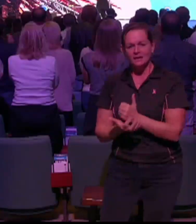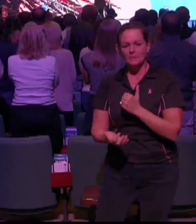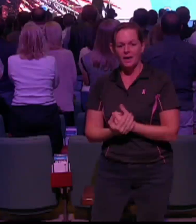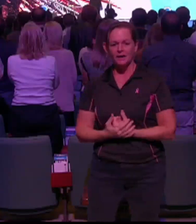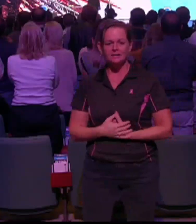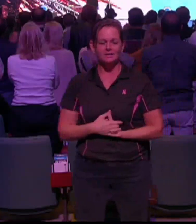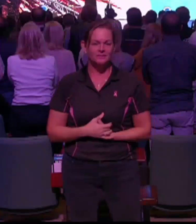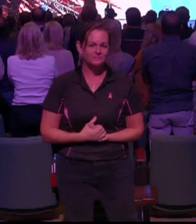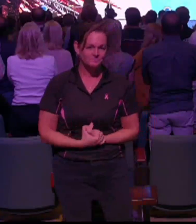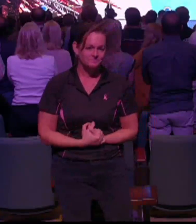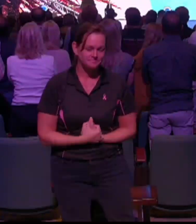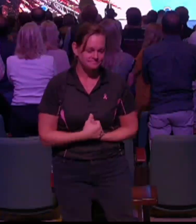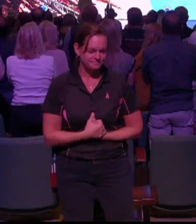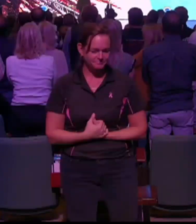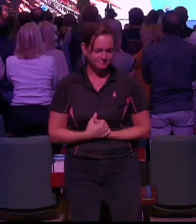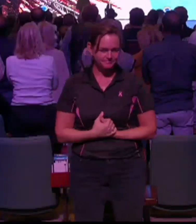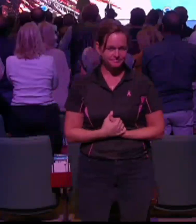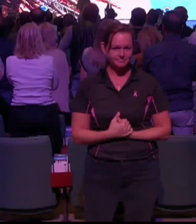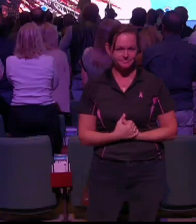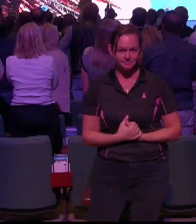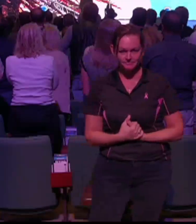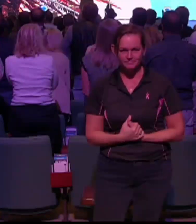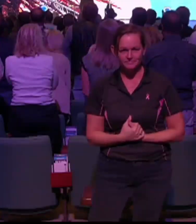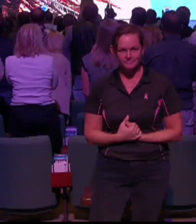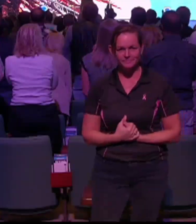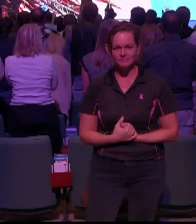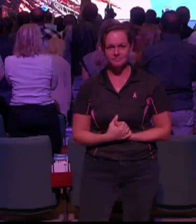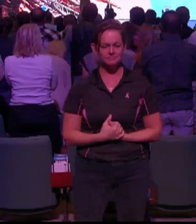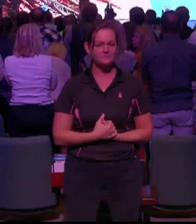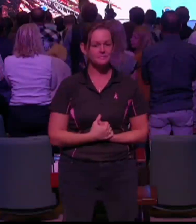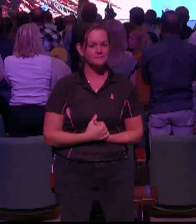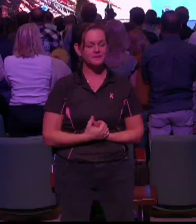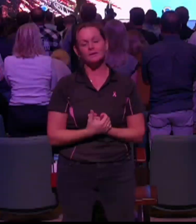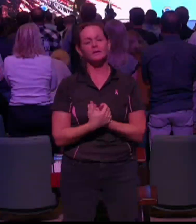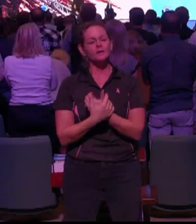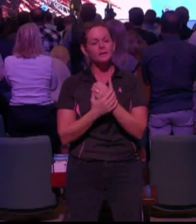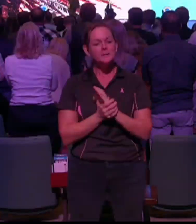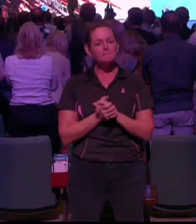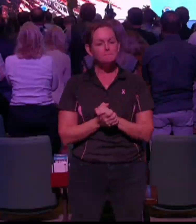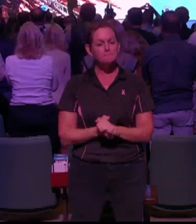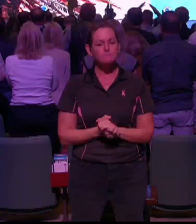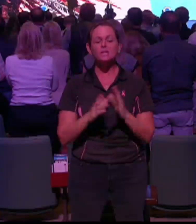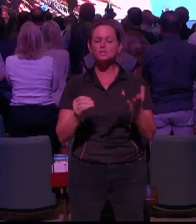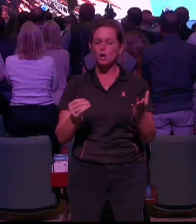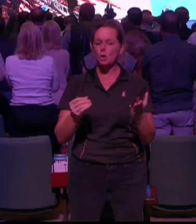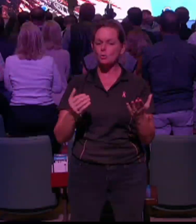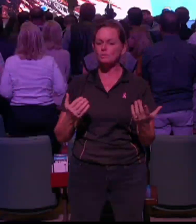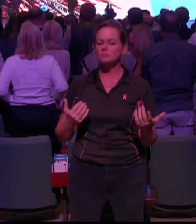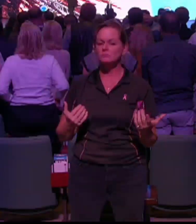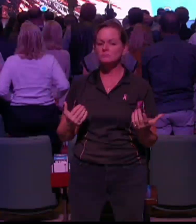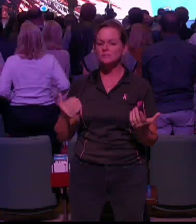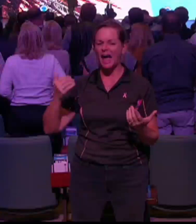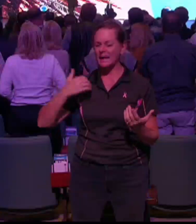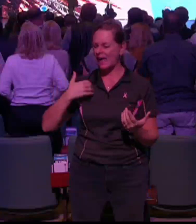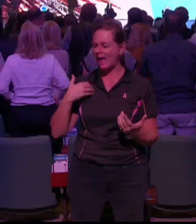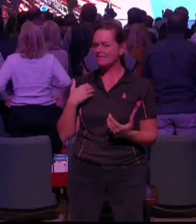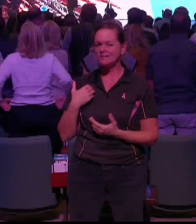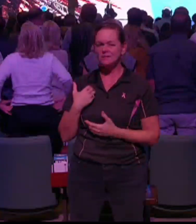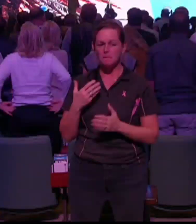If this spoke to you on any level, we do have, I brought here my book Without Rival.